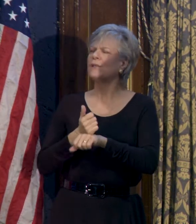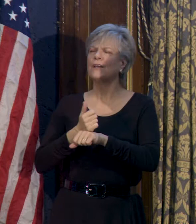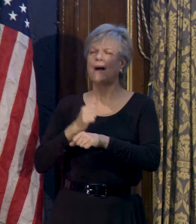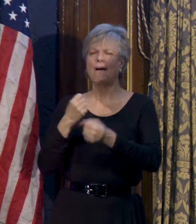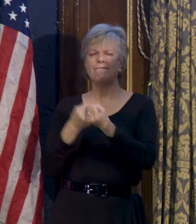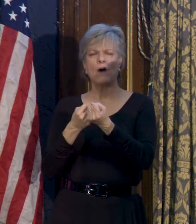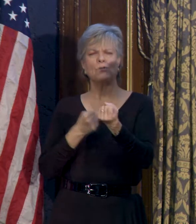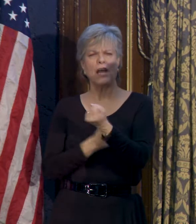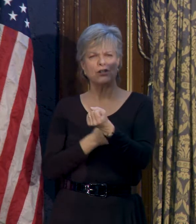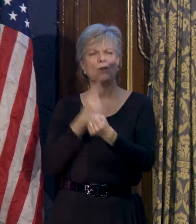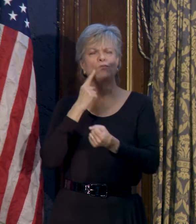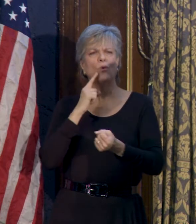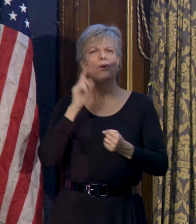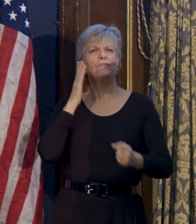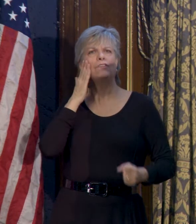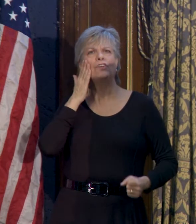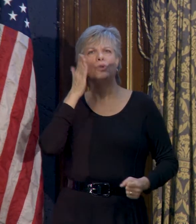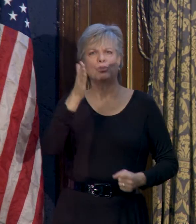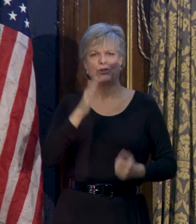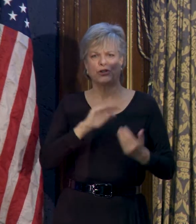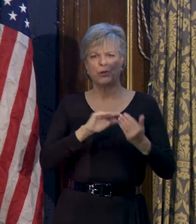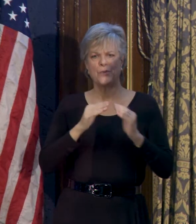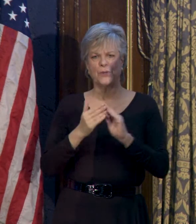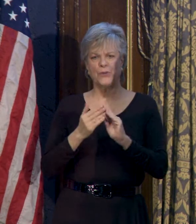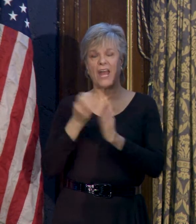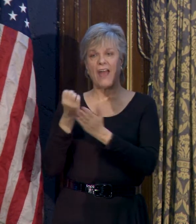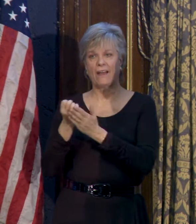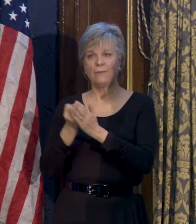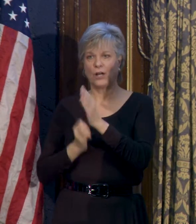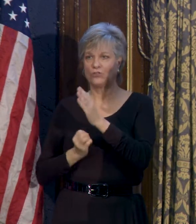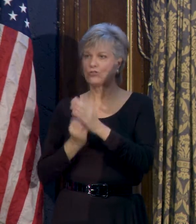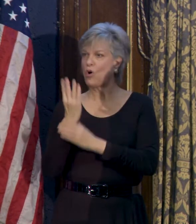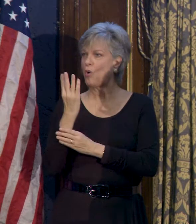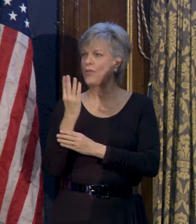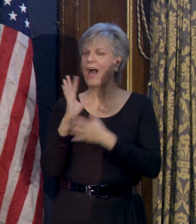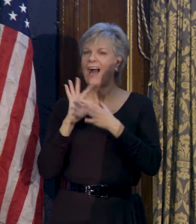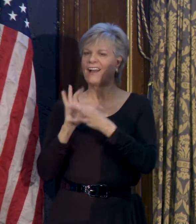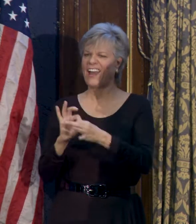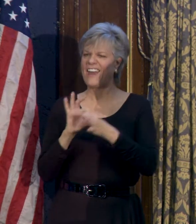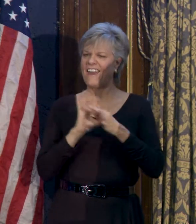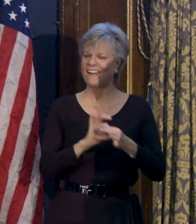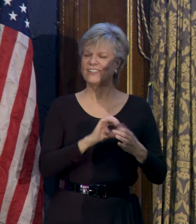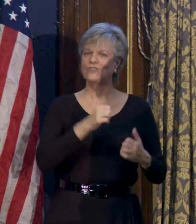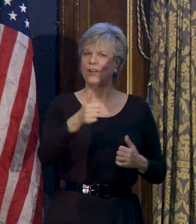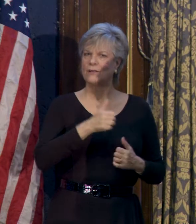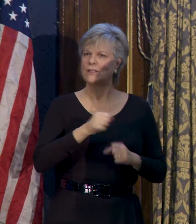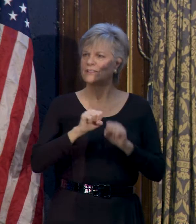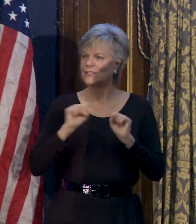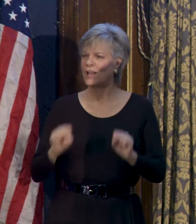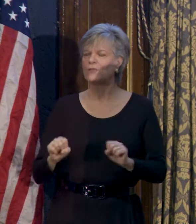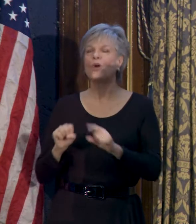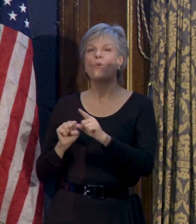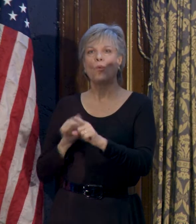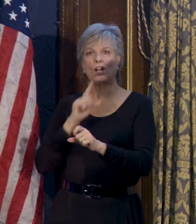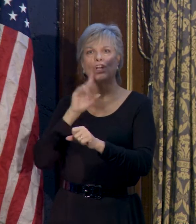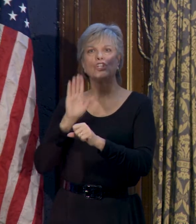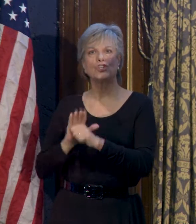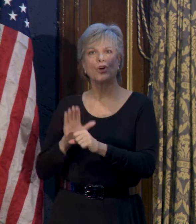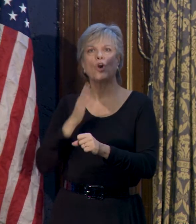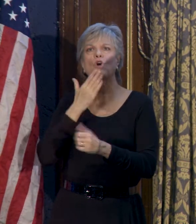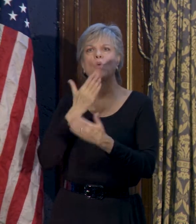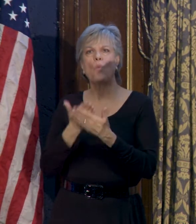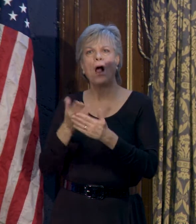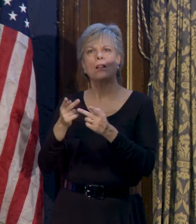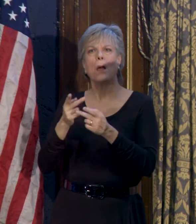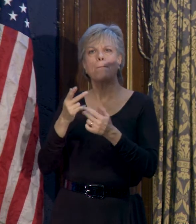community and economic growth. A connected transportation system will allow us to ensure well-paying jobs are located within